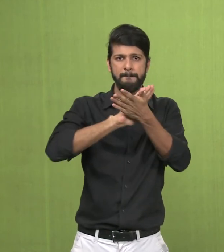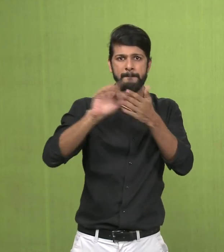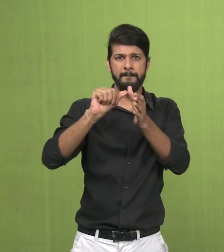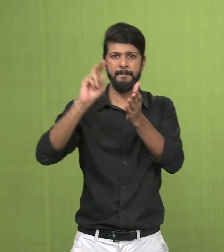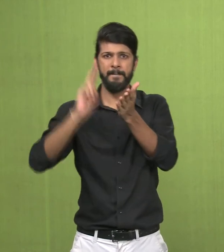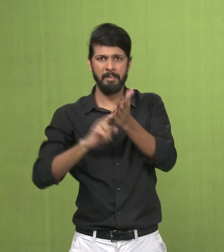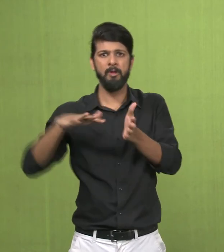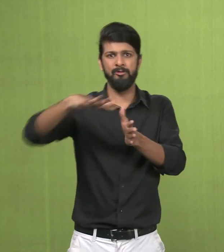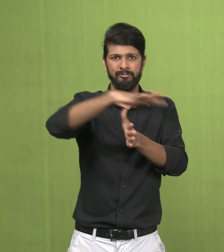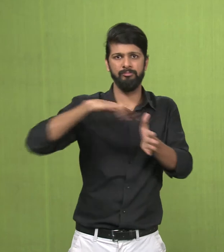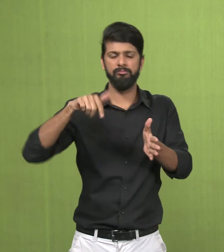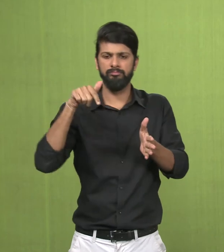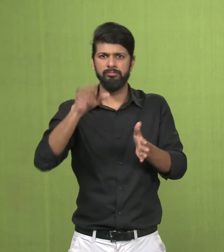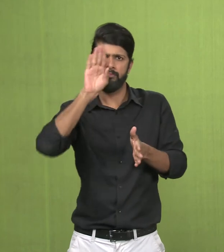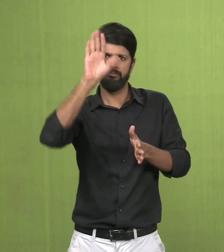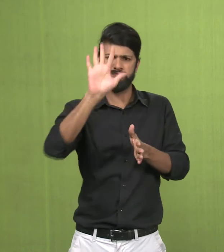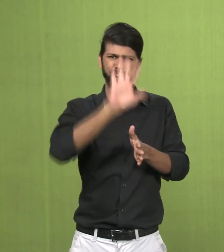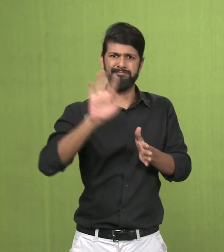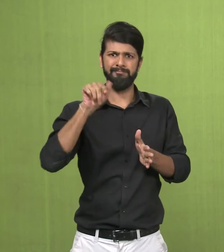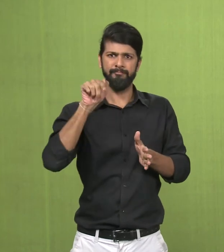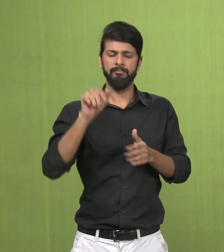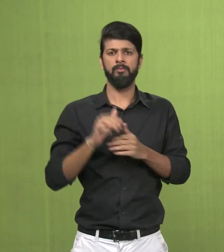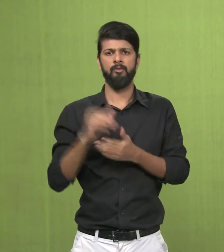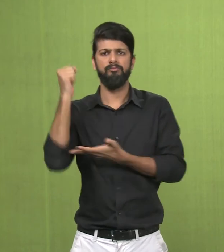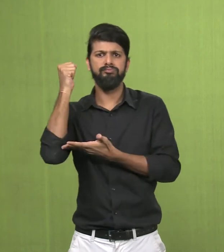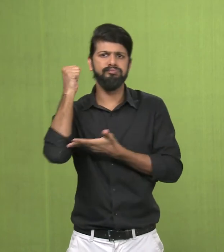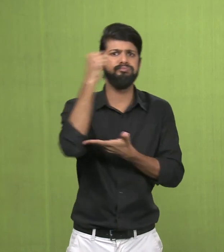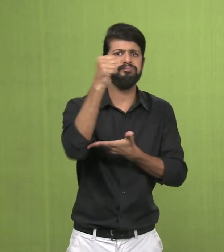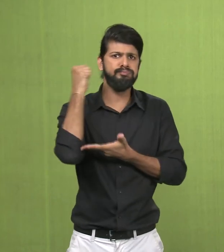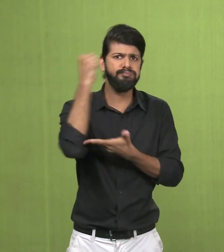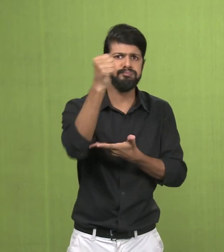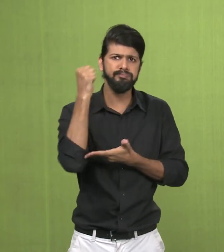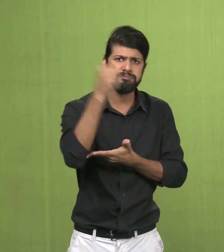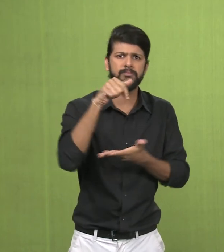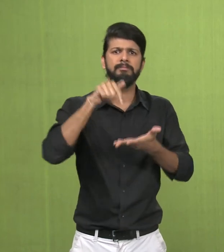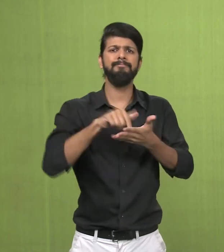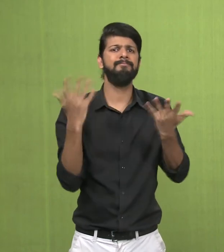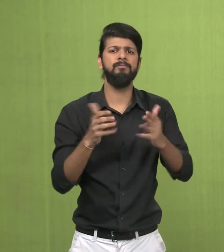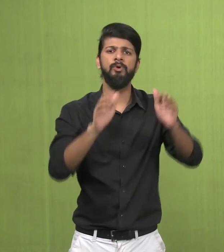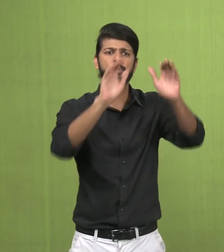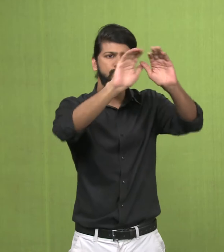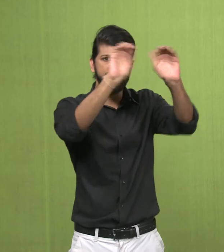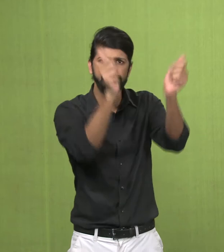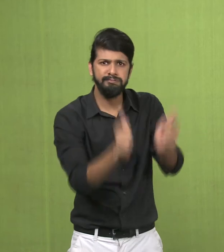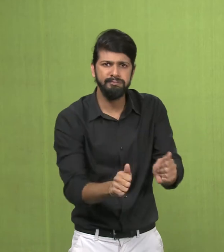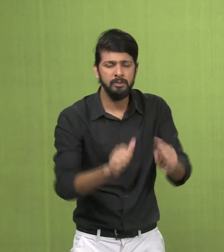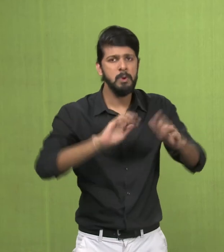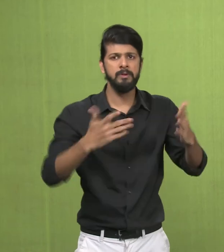The Kushan dynasty king, Kanishka, was a patron